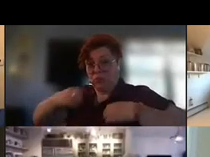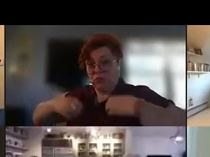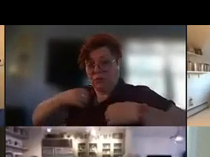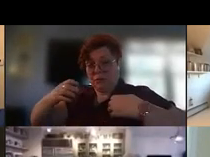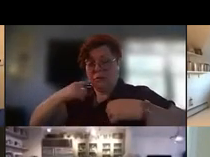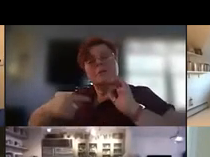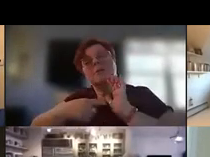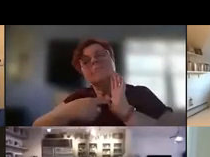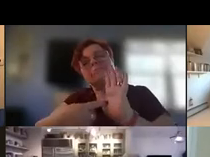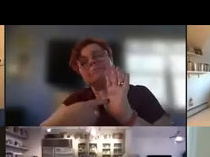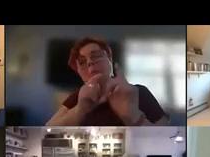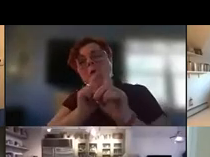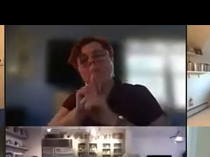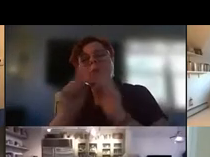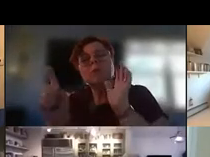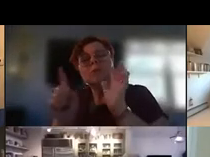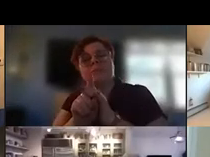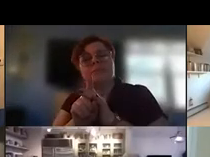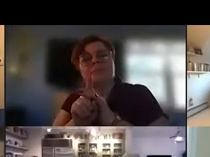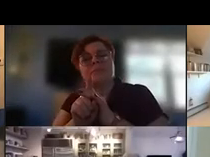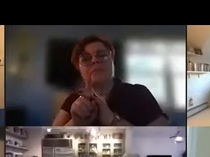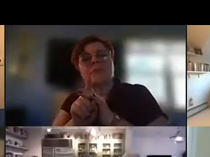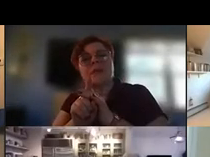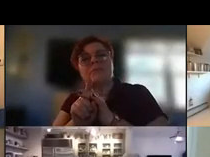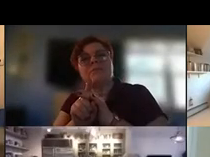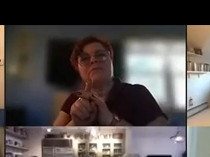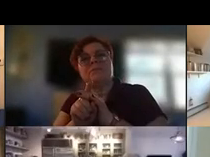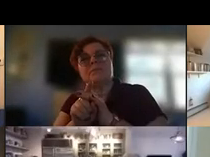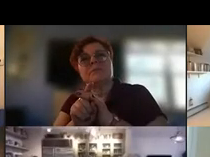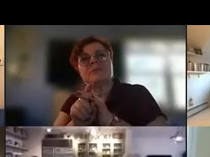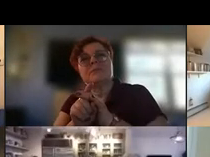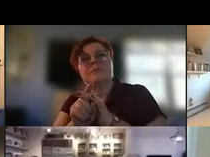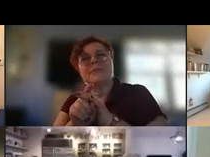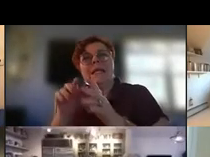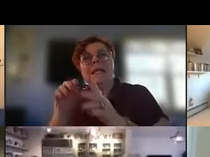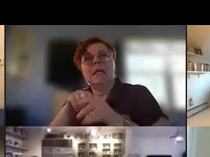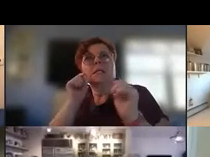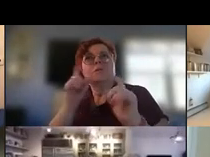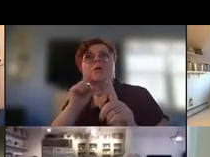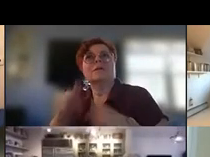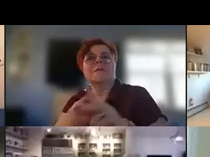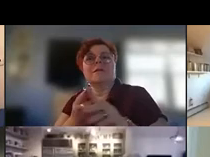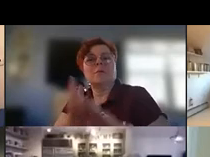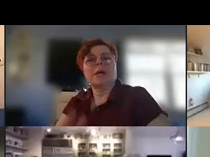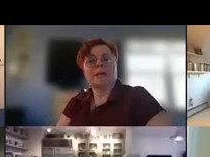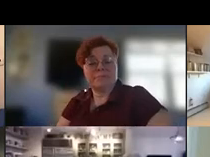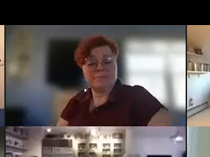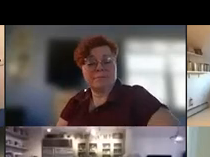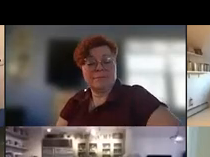often comes out uh in a surprising way and the other